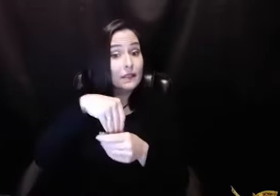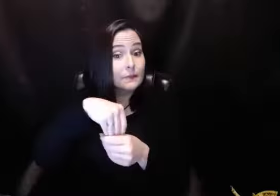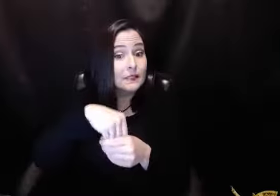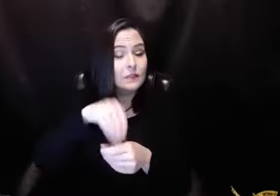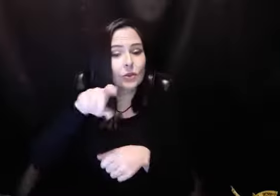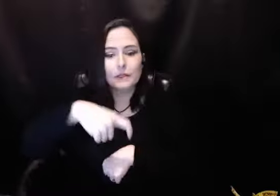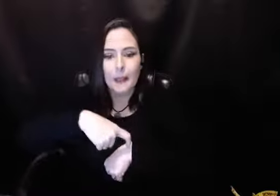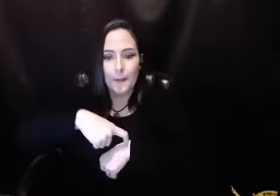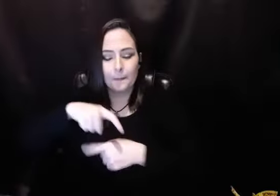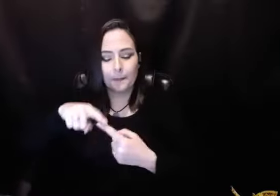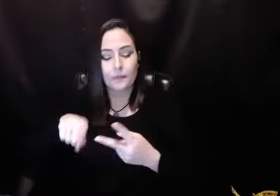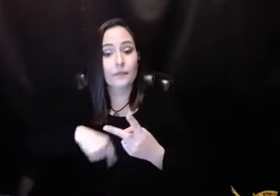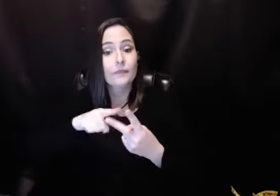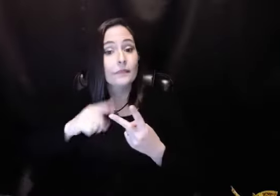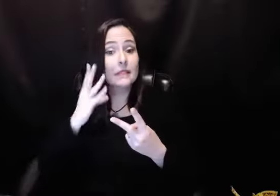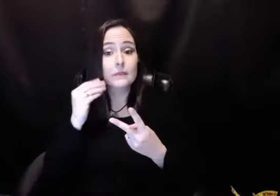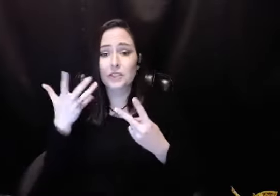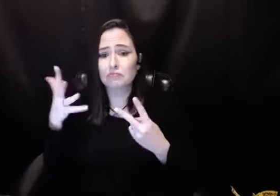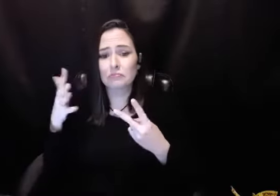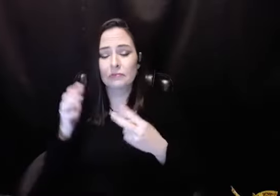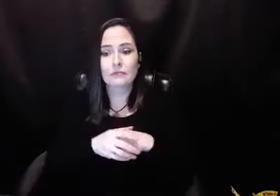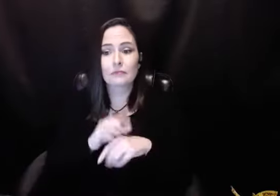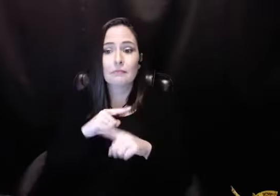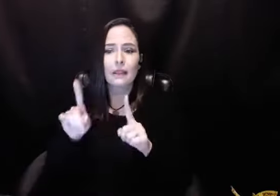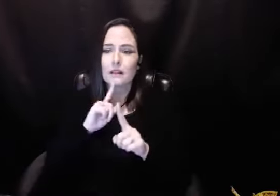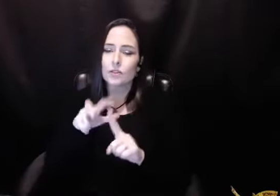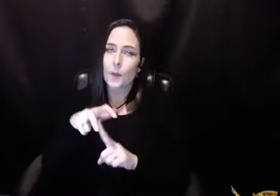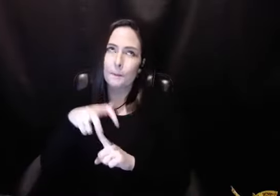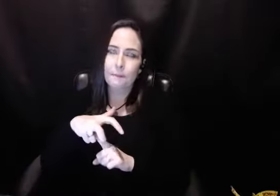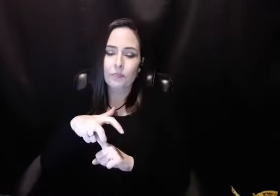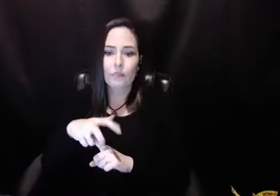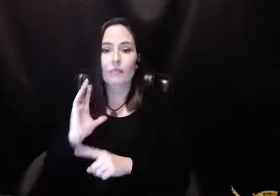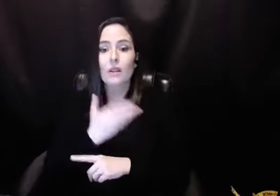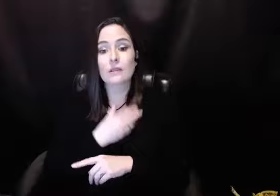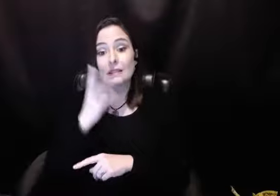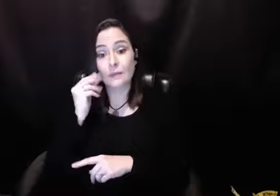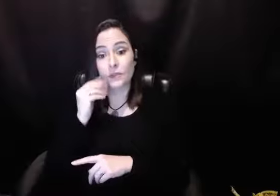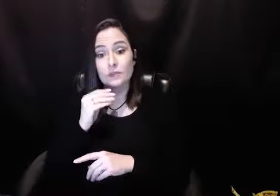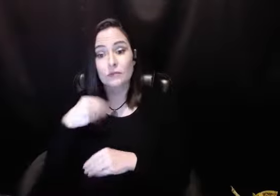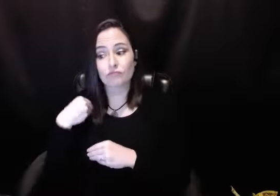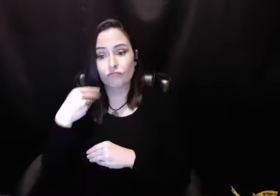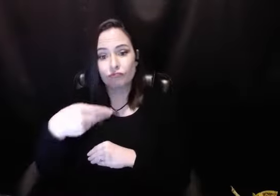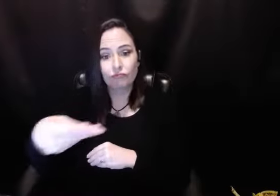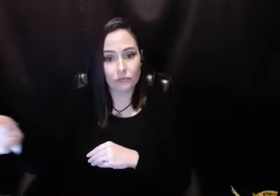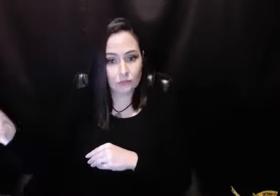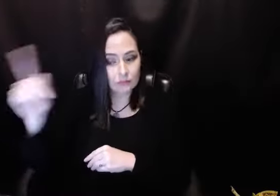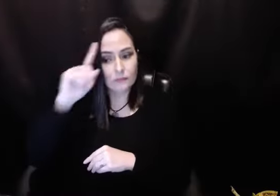for fun and for free. Because the only investment you have is your time and your experience. But that's the greatest thing we have